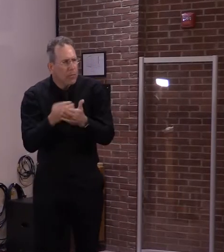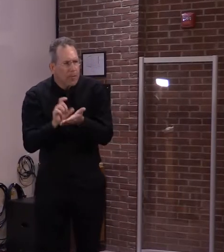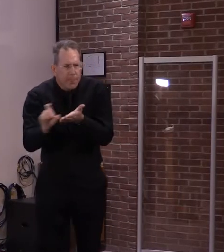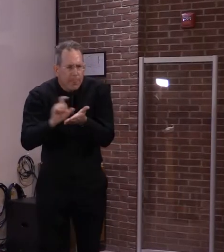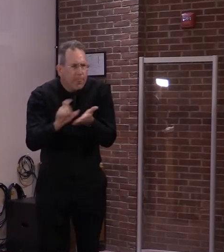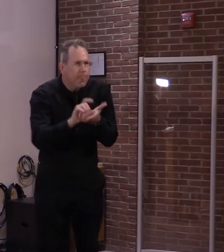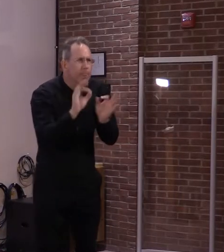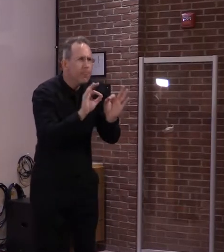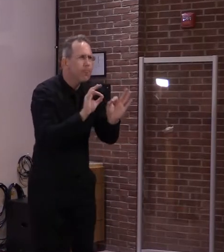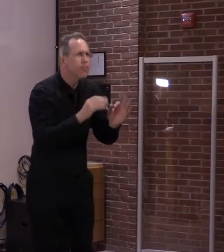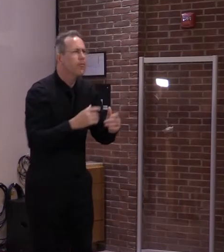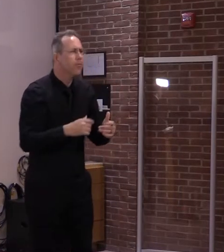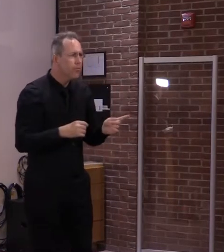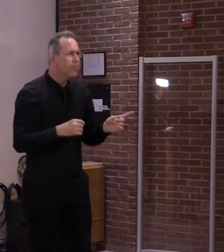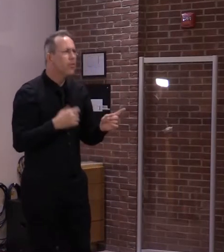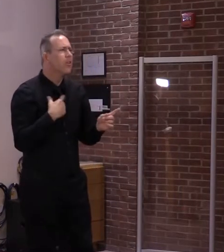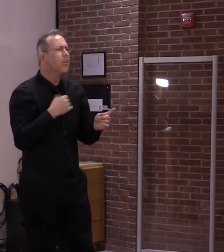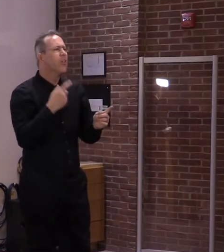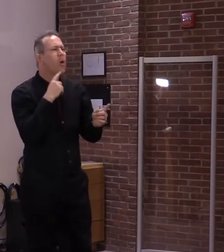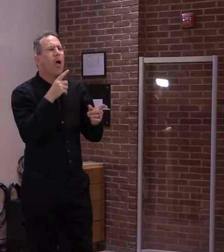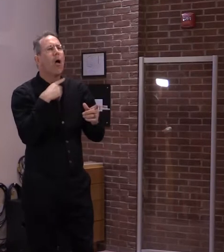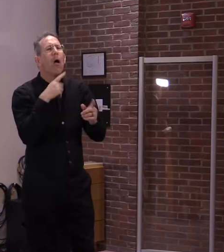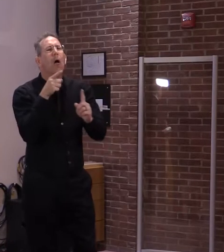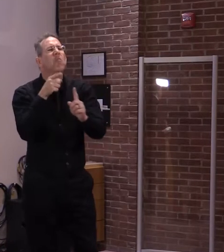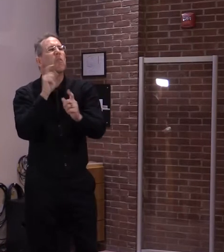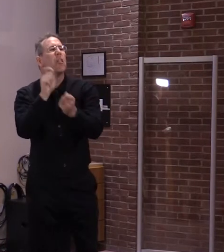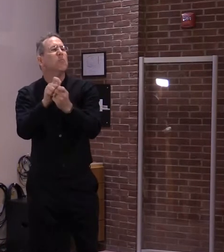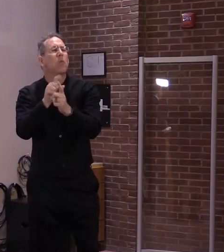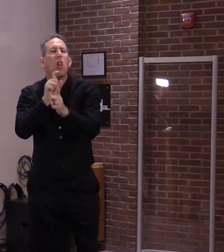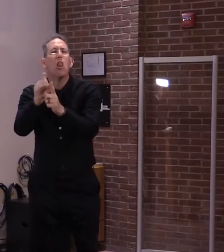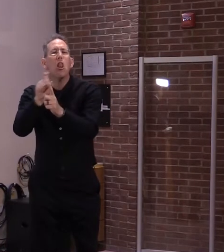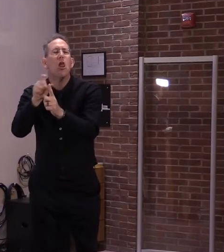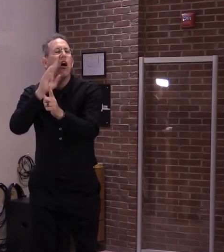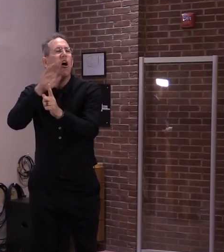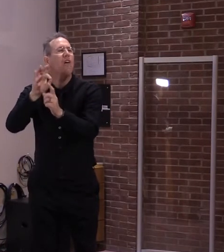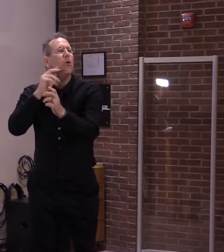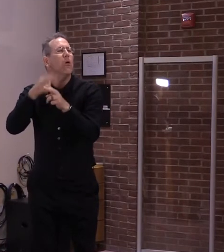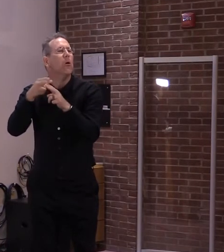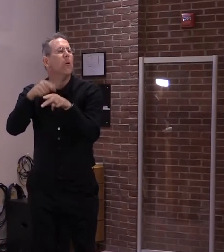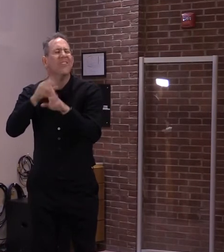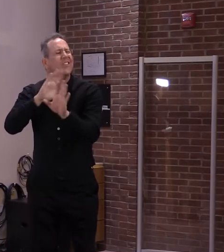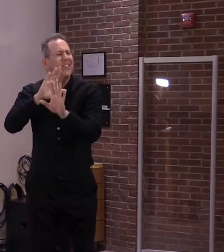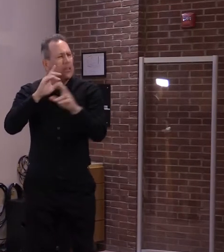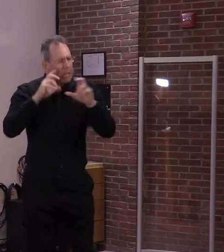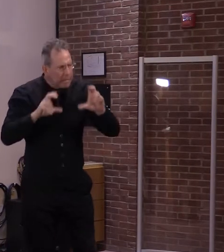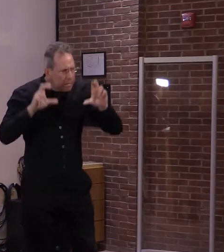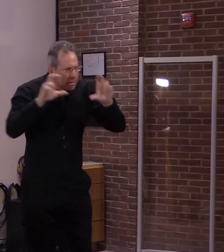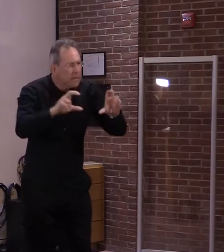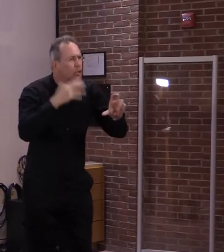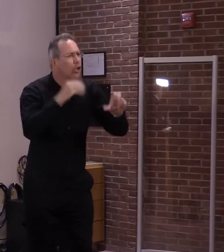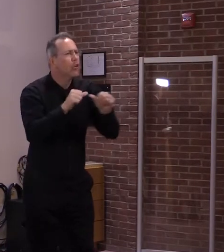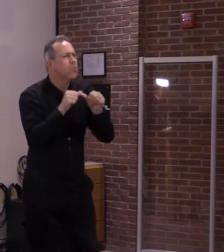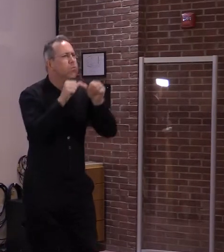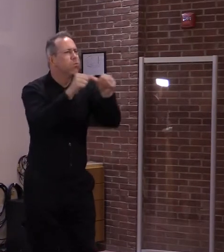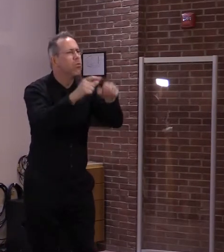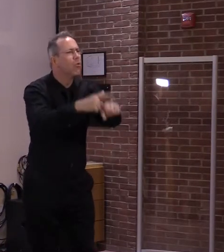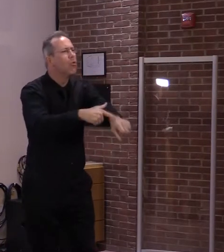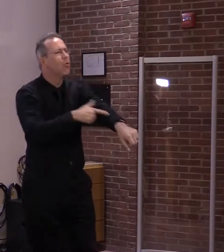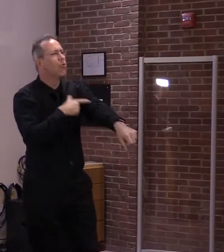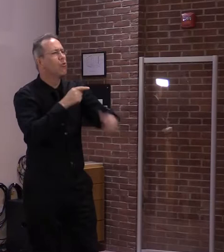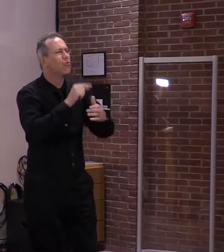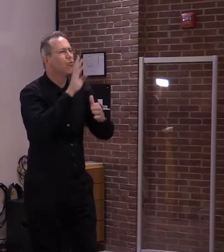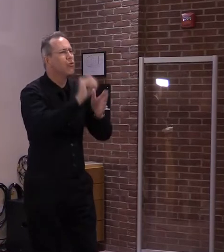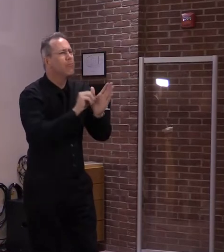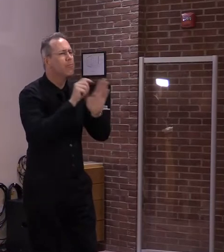prop up different programs. We have to invest it in areas that will give us the best return on investment that we could possibly